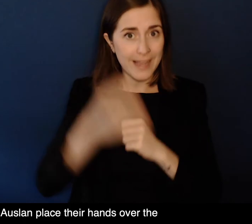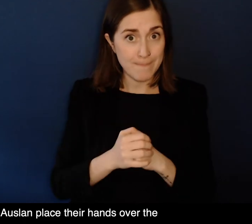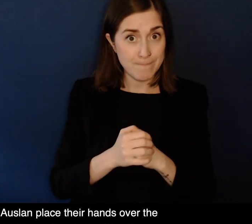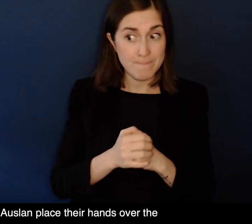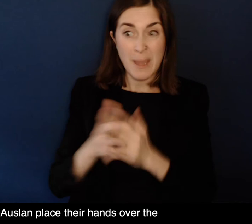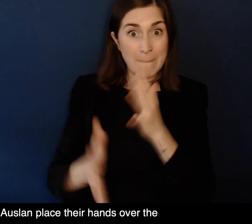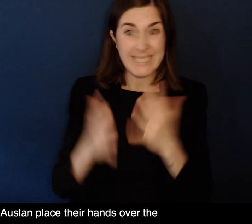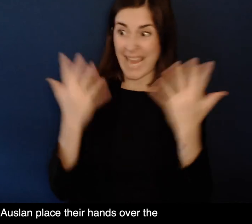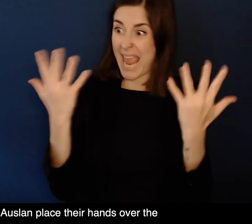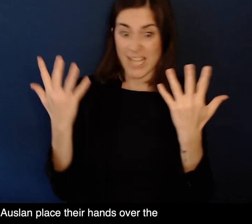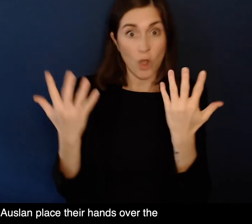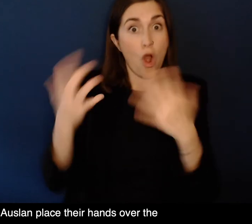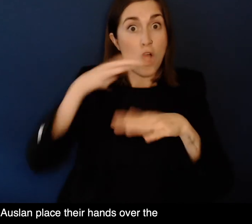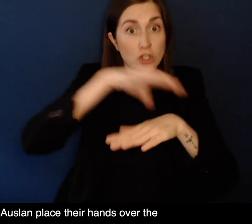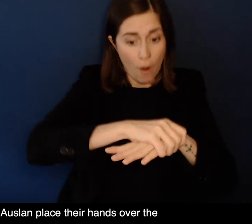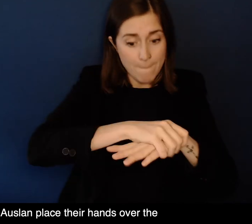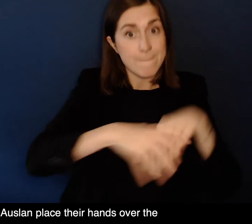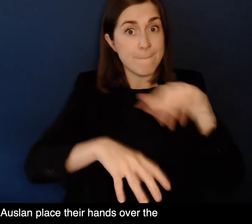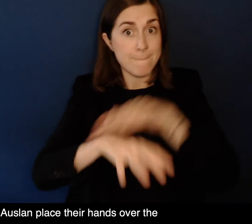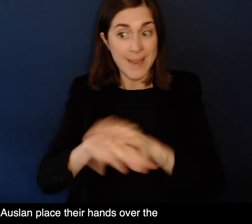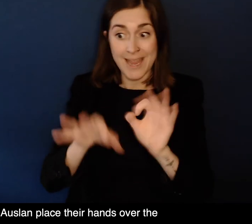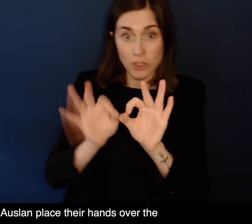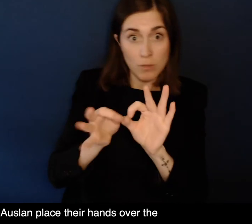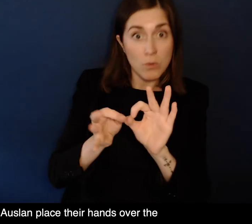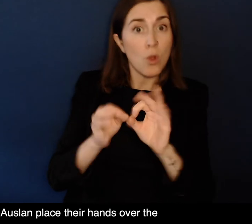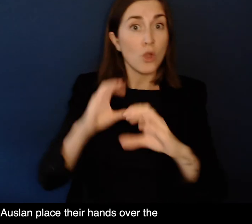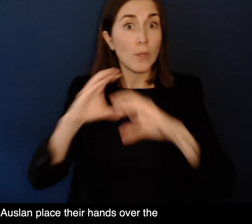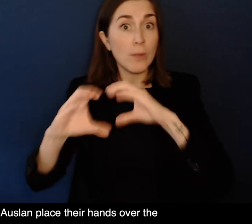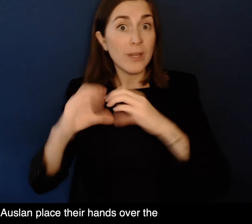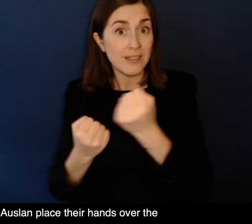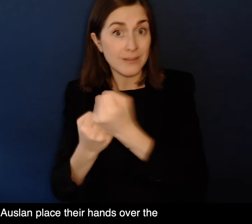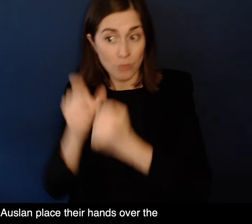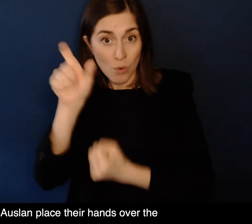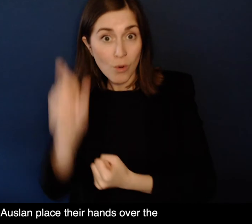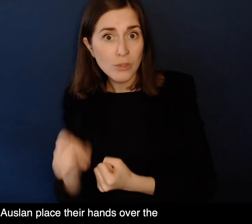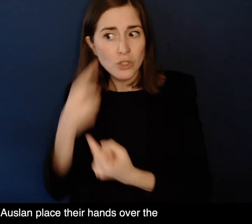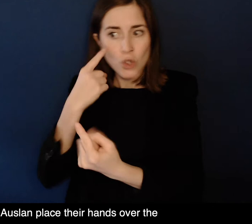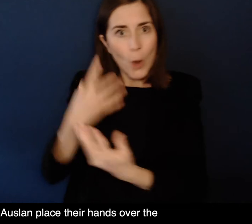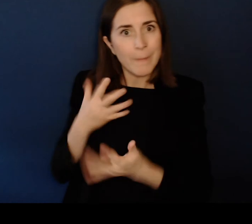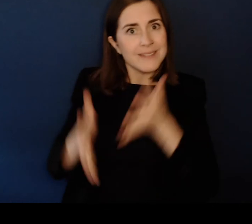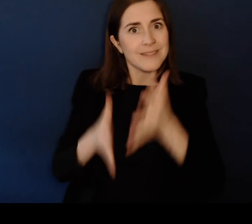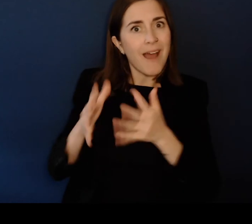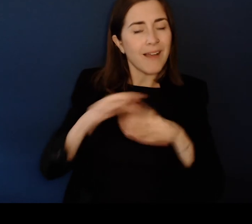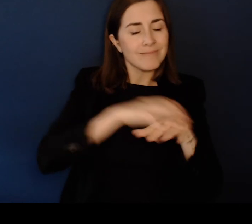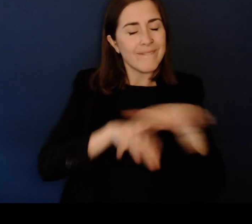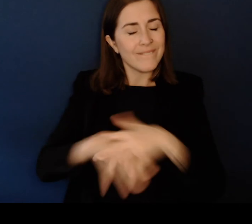Those who use tactile Auslan place their hands over the hand of their communication partner To feel the signs